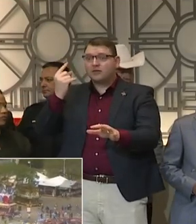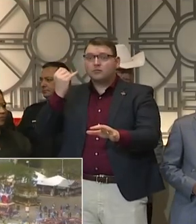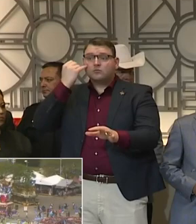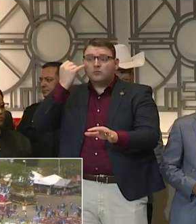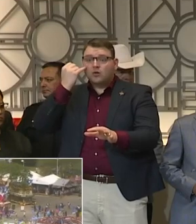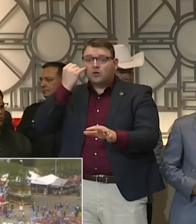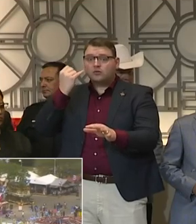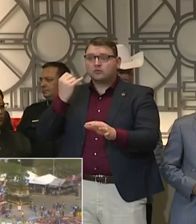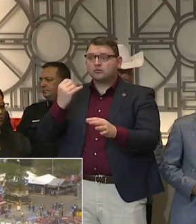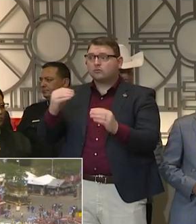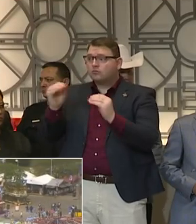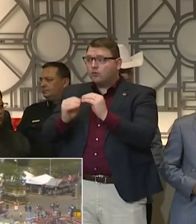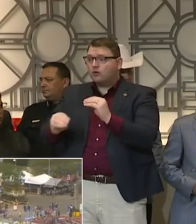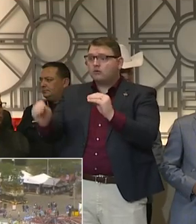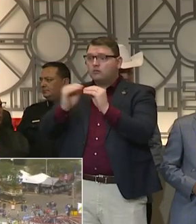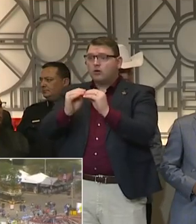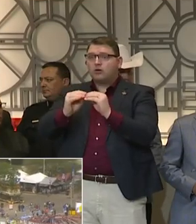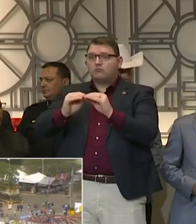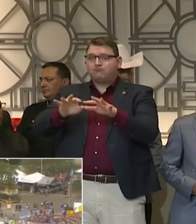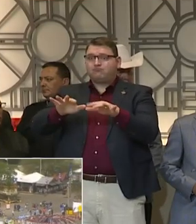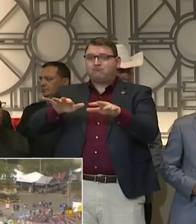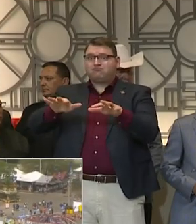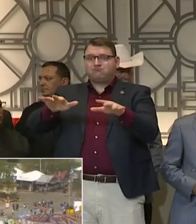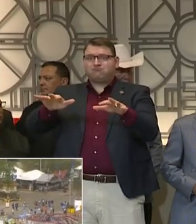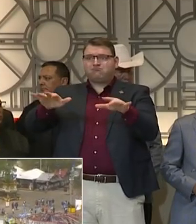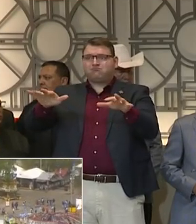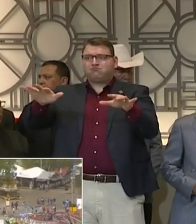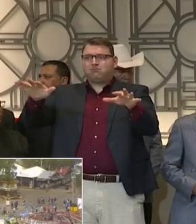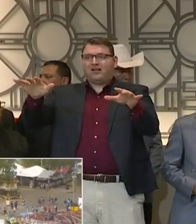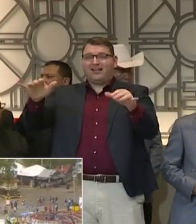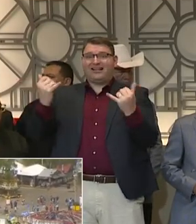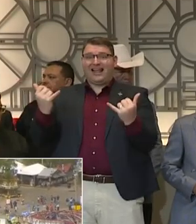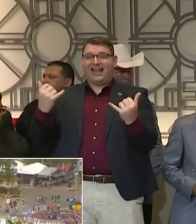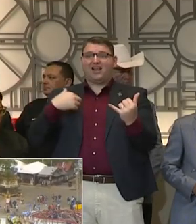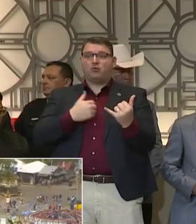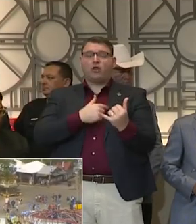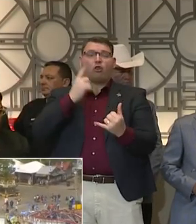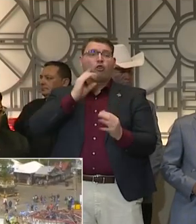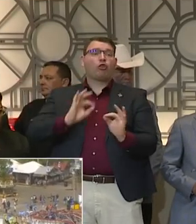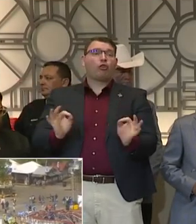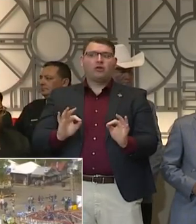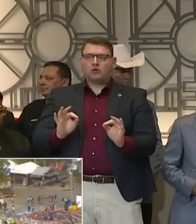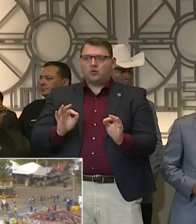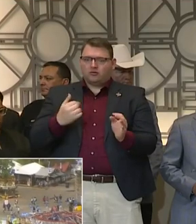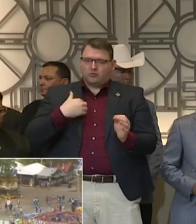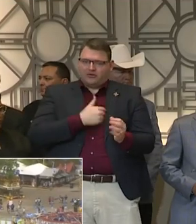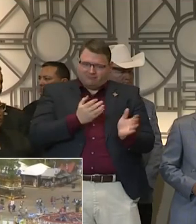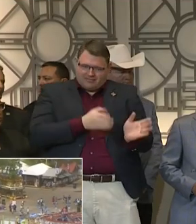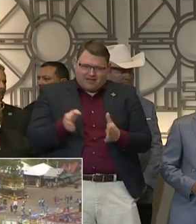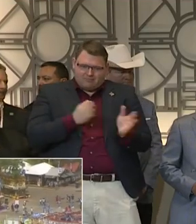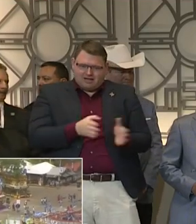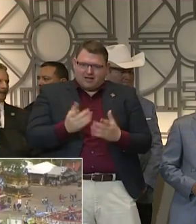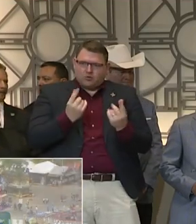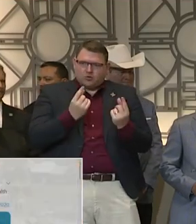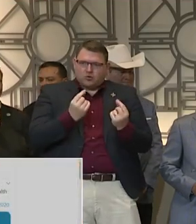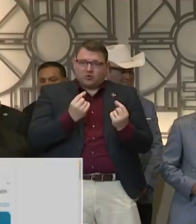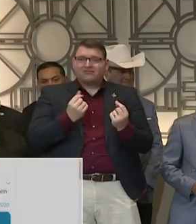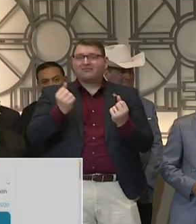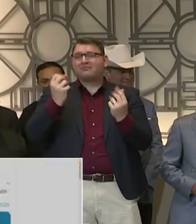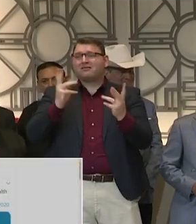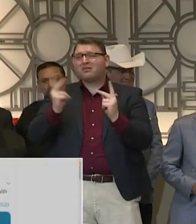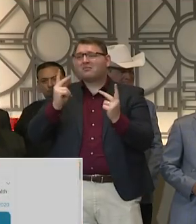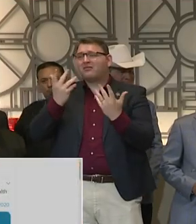not just us, but everyone else in the community. I know a lot of folks had plans for the rodeo, perhaps for the tour,